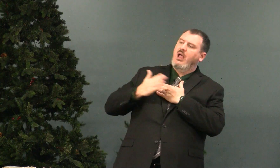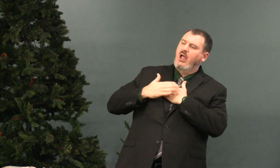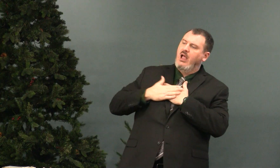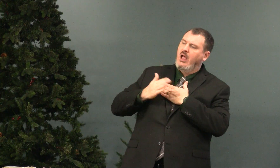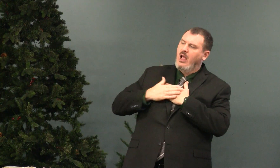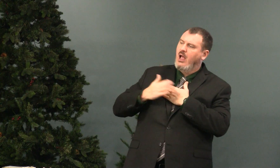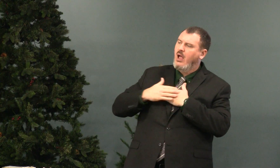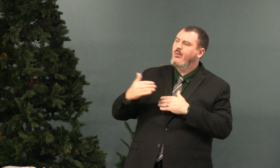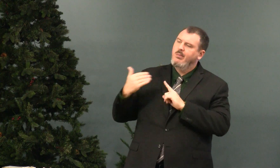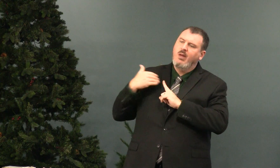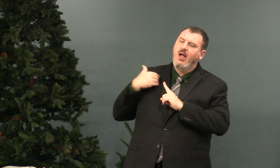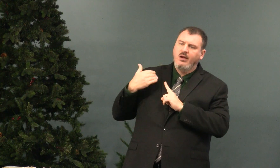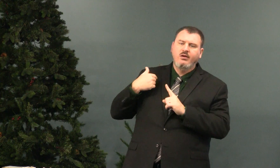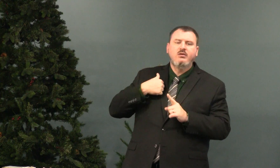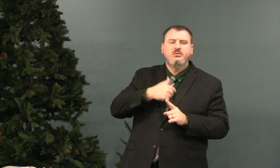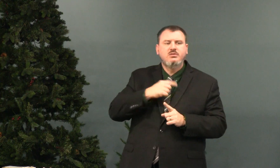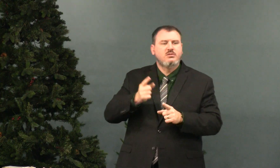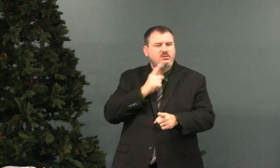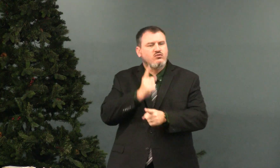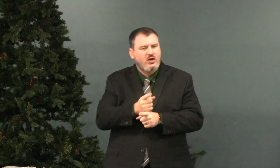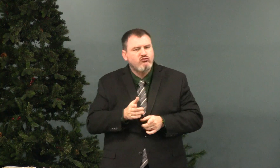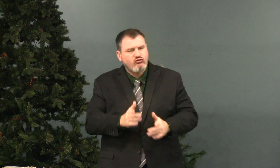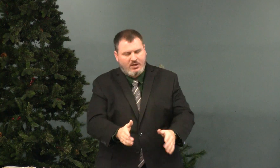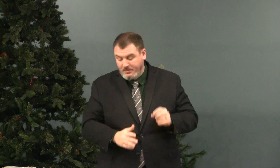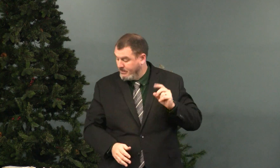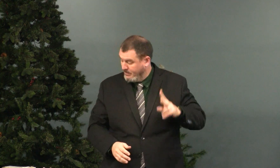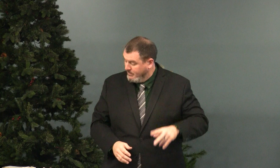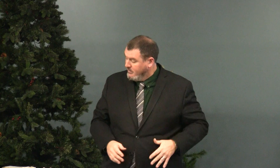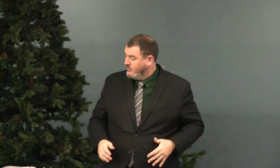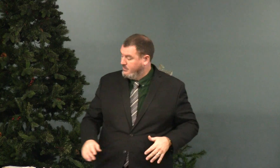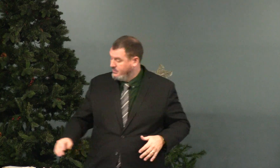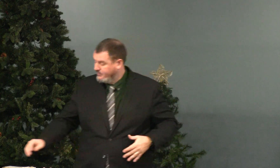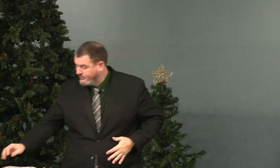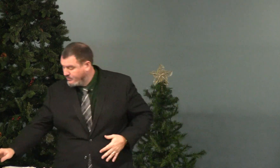clear to warn us to stay on the right way.